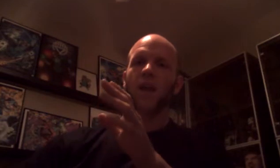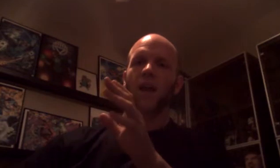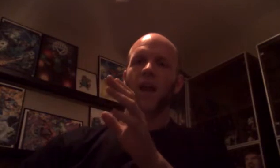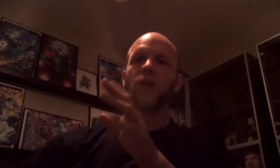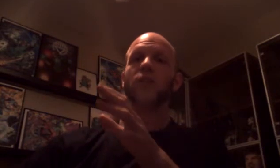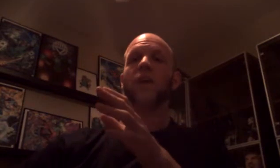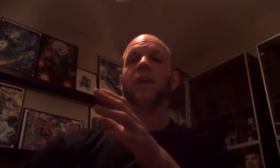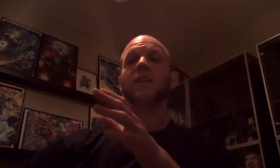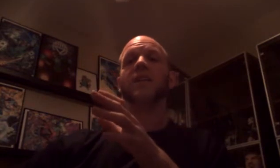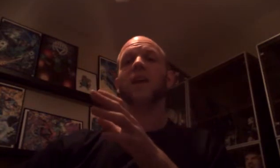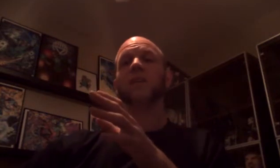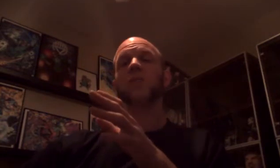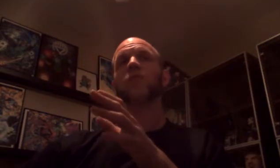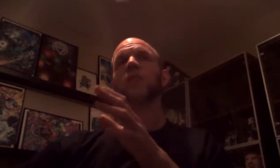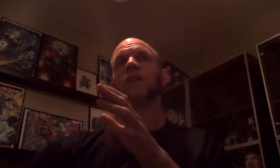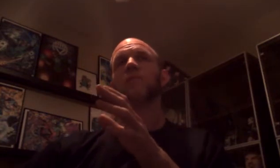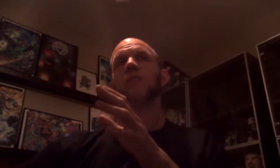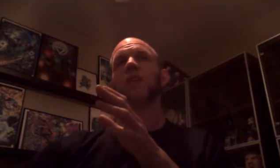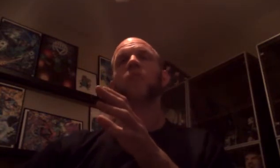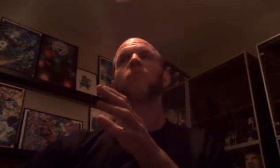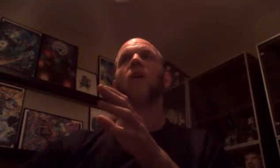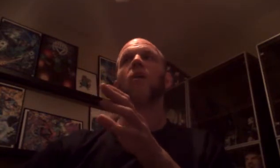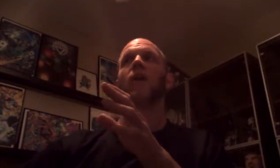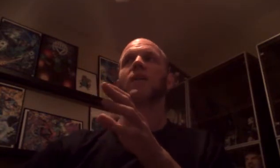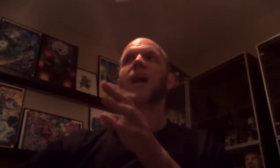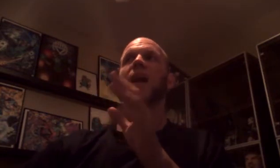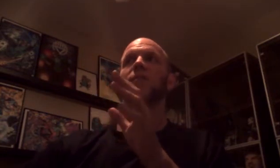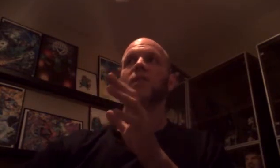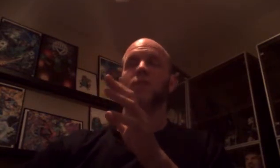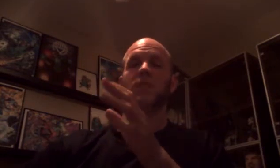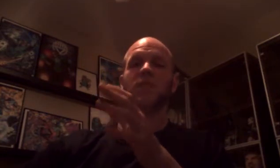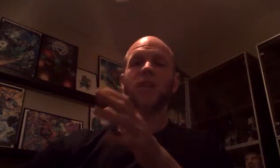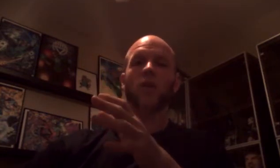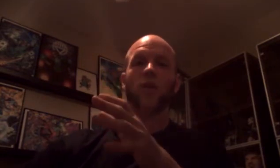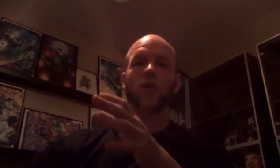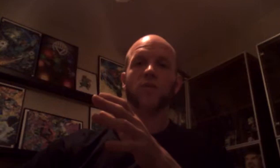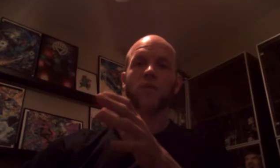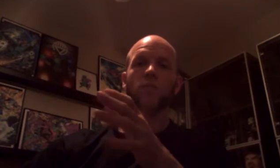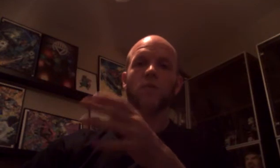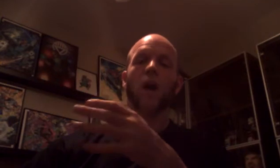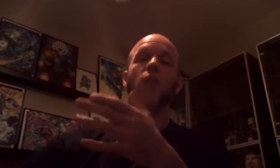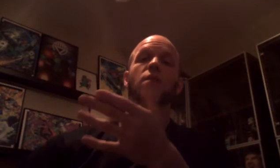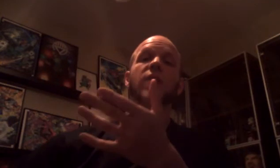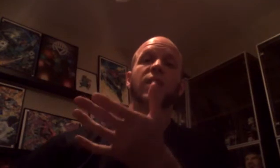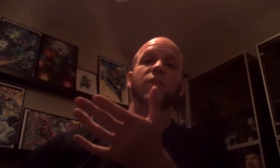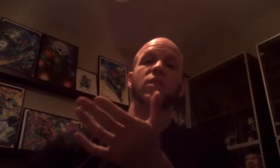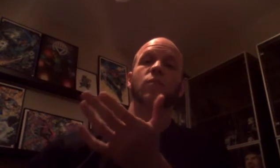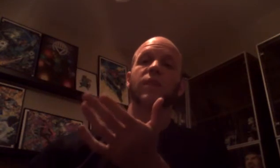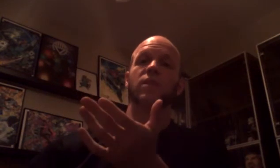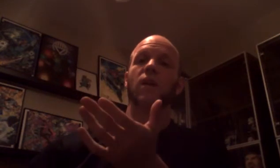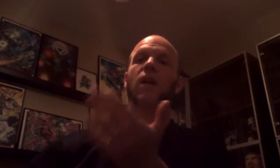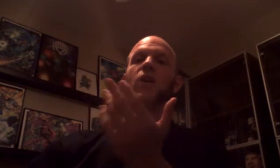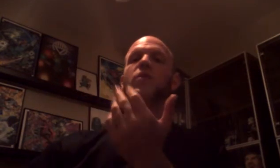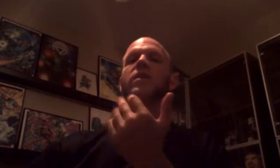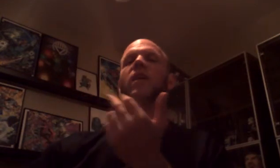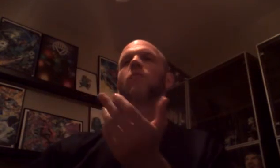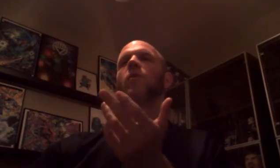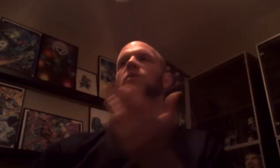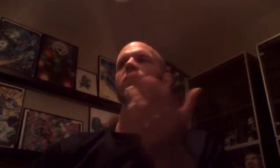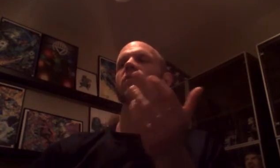And you can very easily tell that this movie does borrow a lot of different scenarios from other science fiction movies. You can tell moments where they're